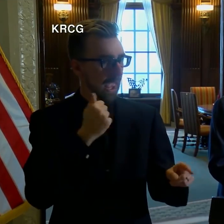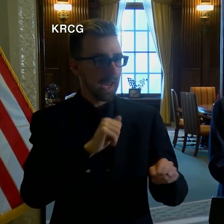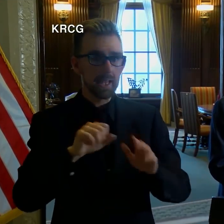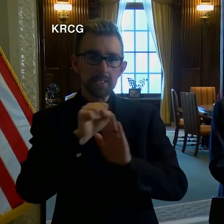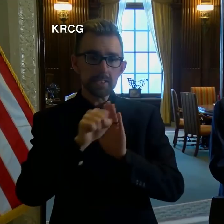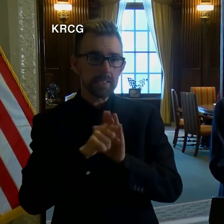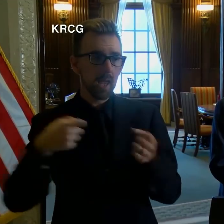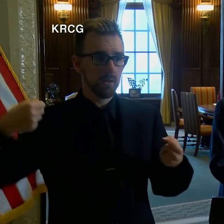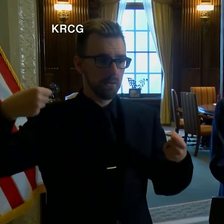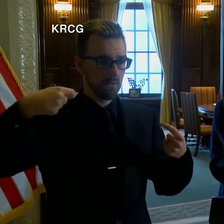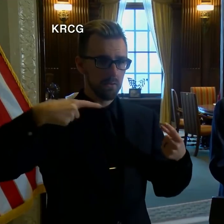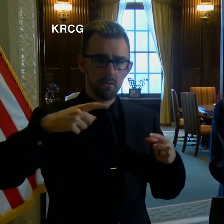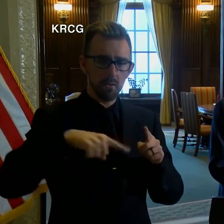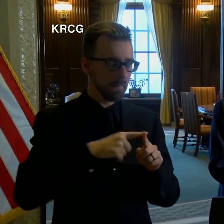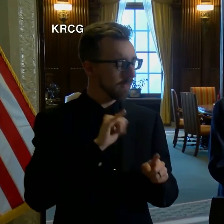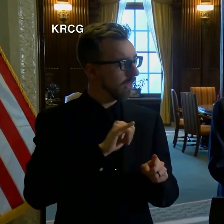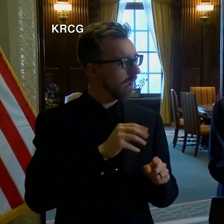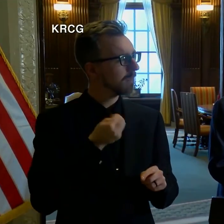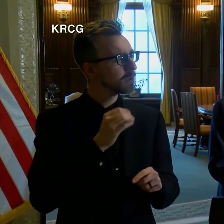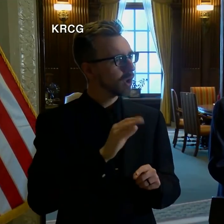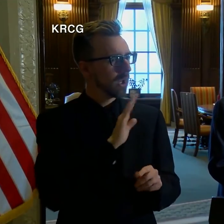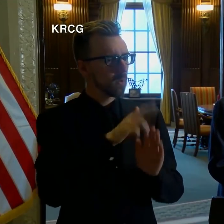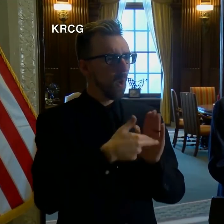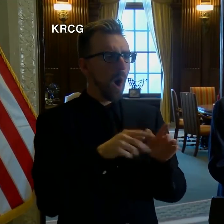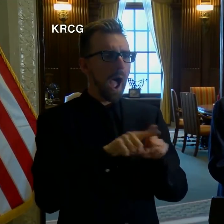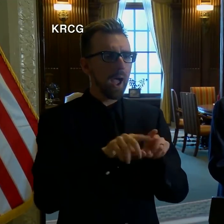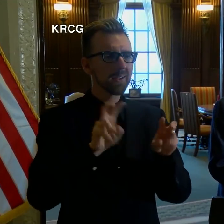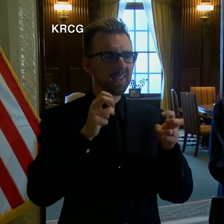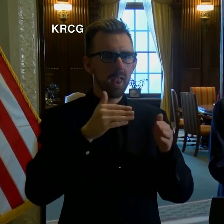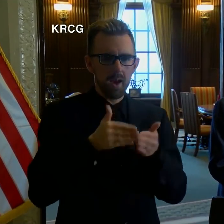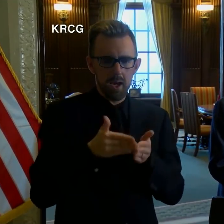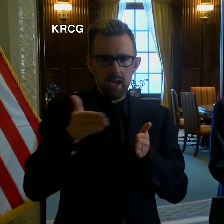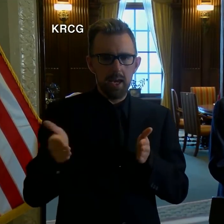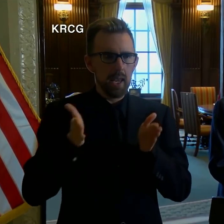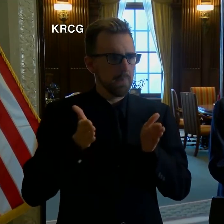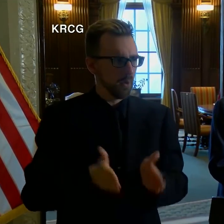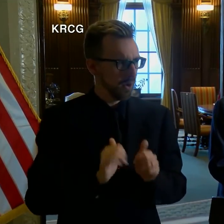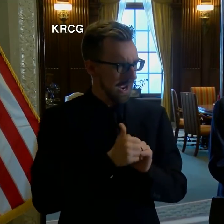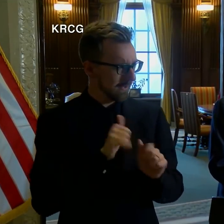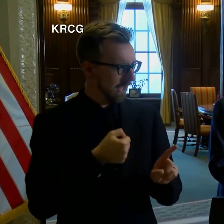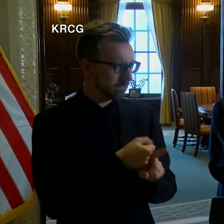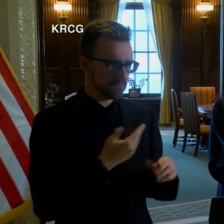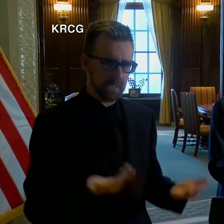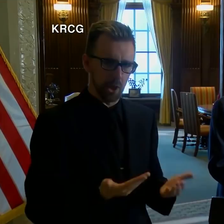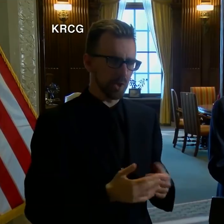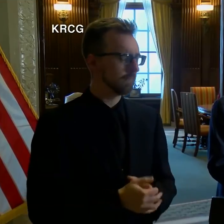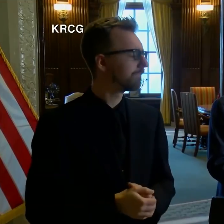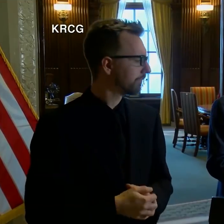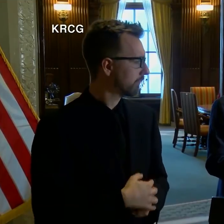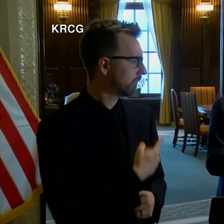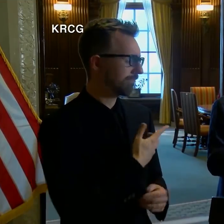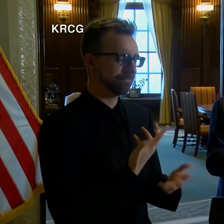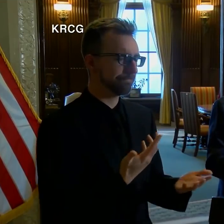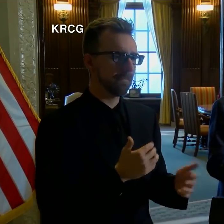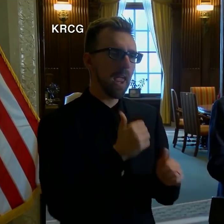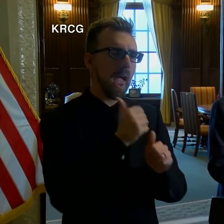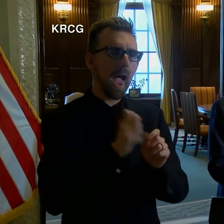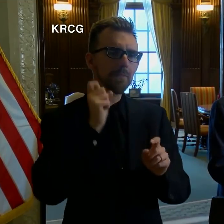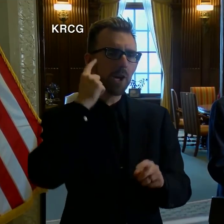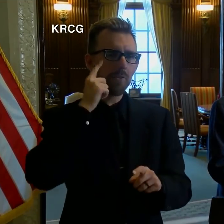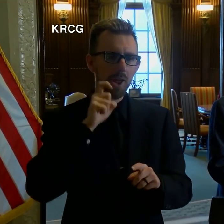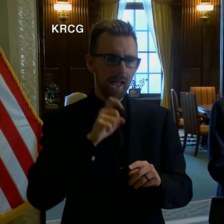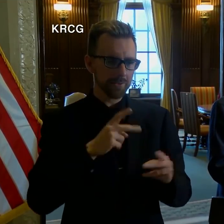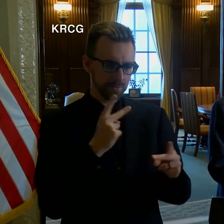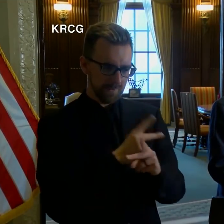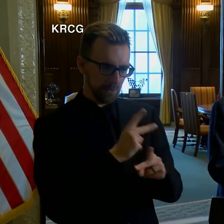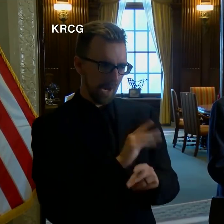that or what's Missouri's role as a neighbor in that? And has it affected your thinking at all? Yeah, it really hasn't. mean, every governor's going to have to figure out what